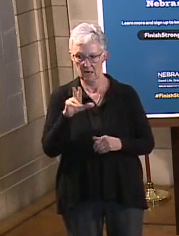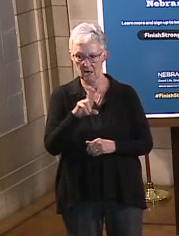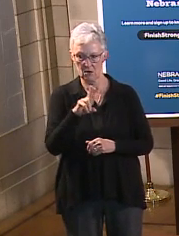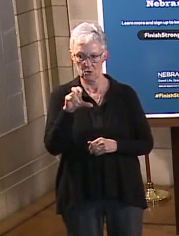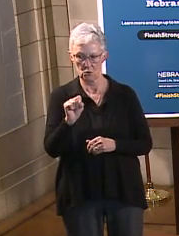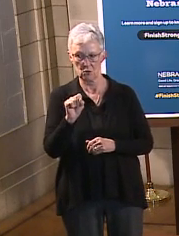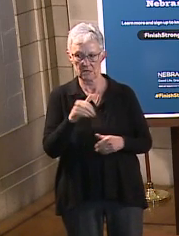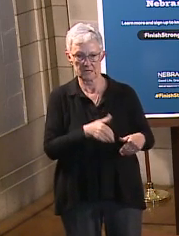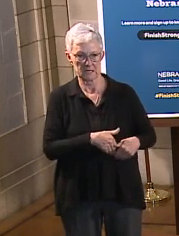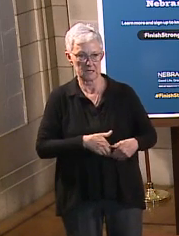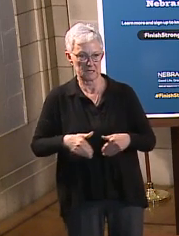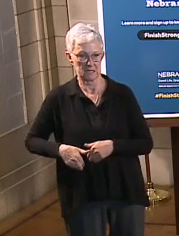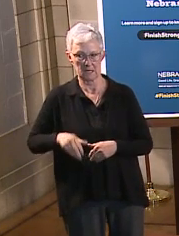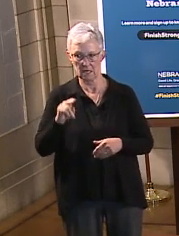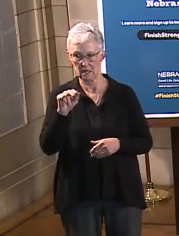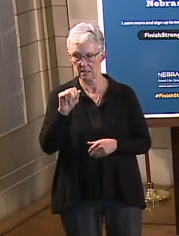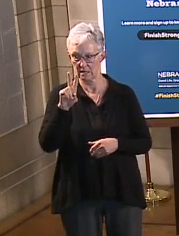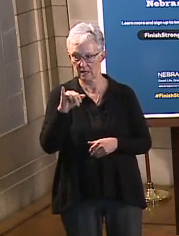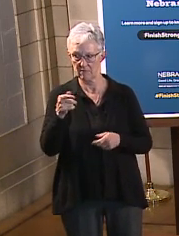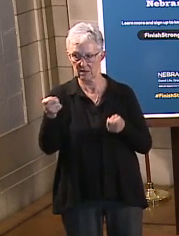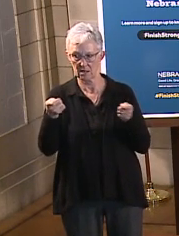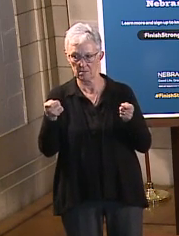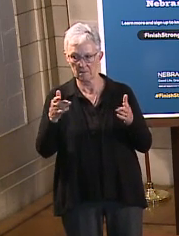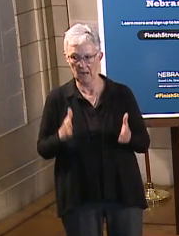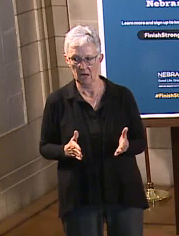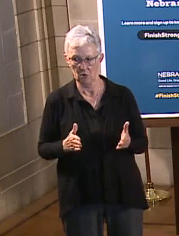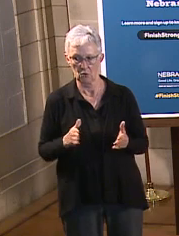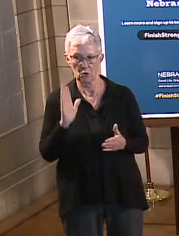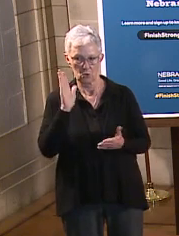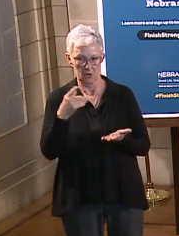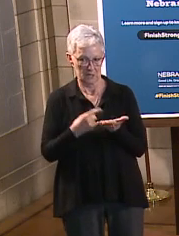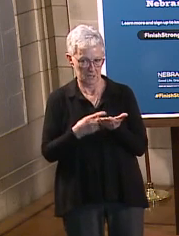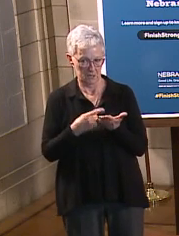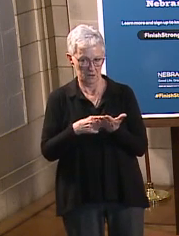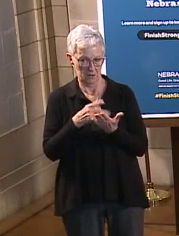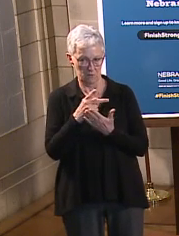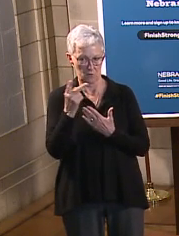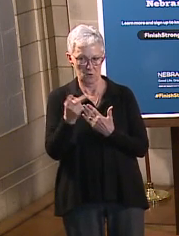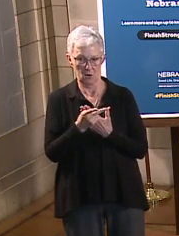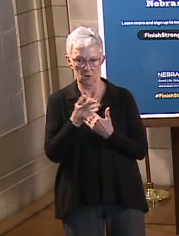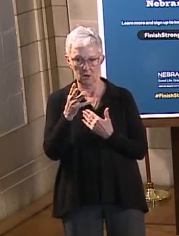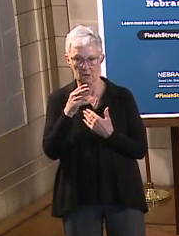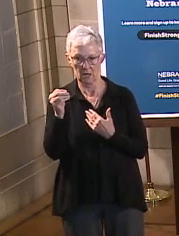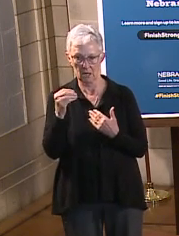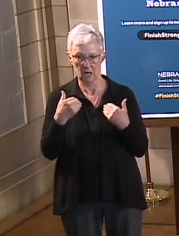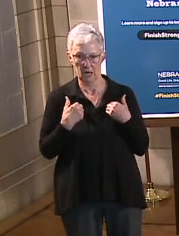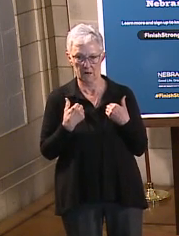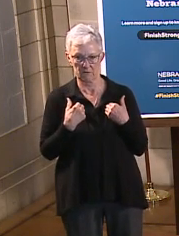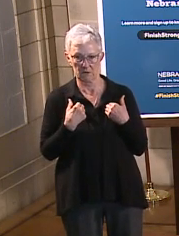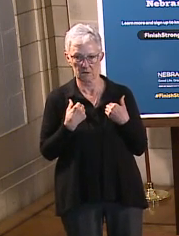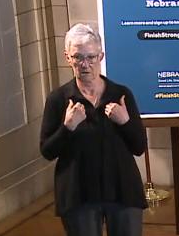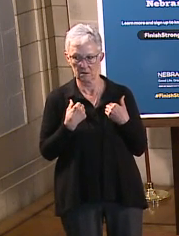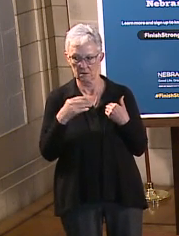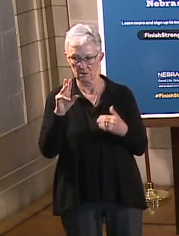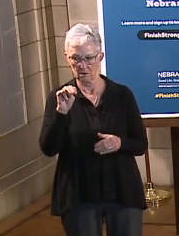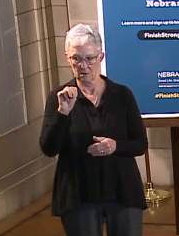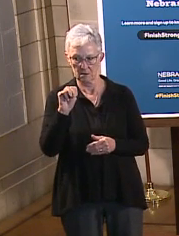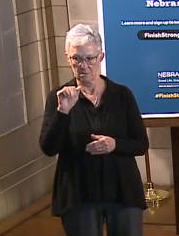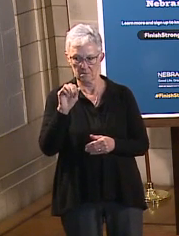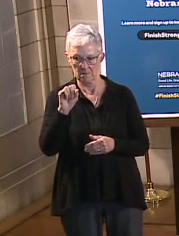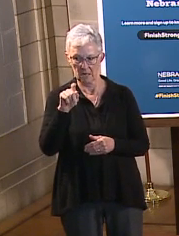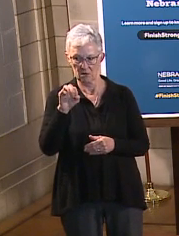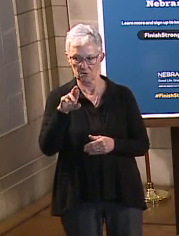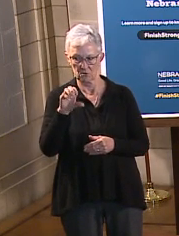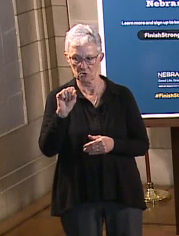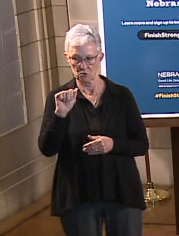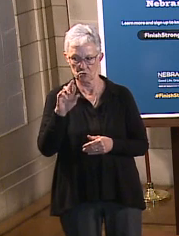Chris Cerro, who is going to be, uh, talking a little bit about this program, as well as, uh, uh, we have, Master, Master Sergeant, right?